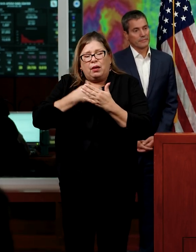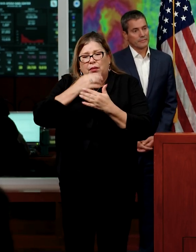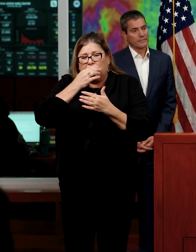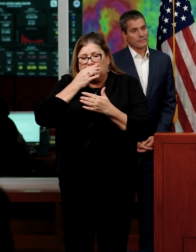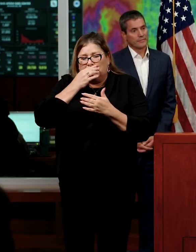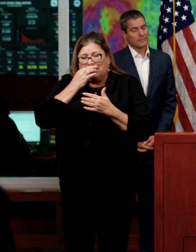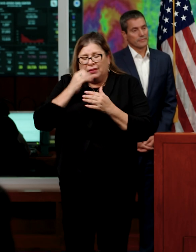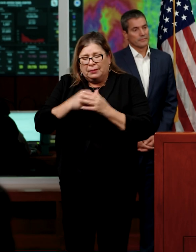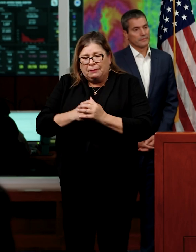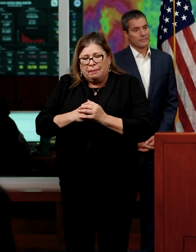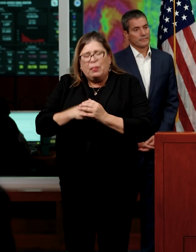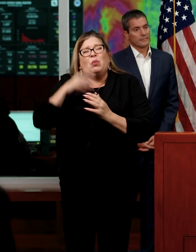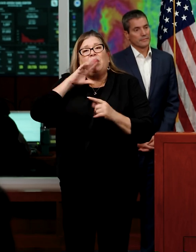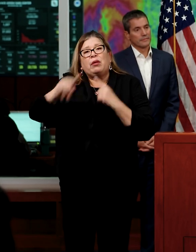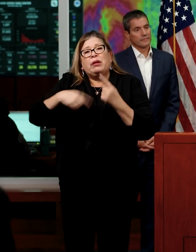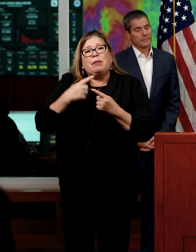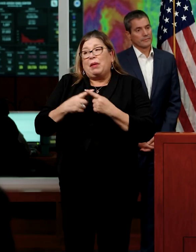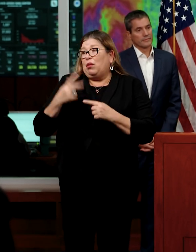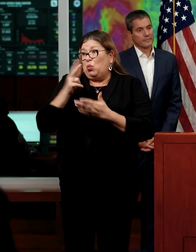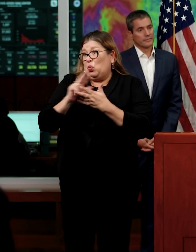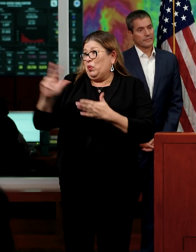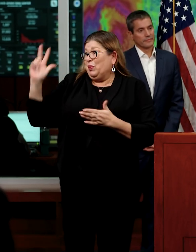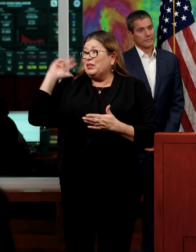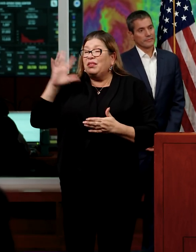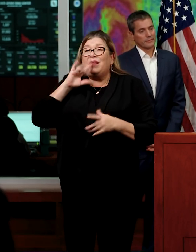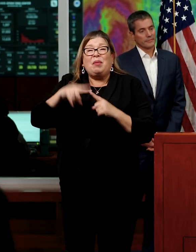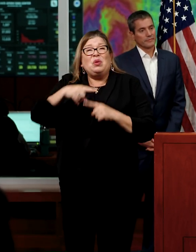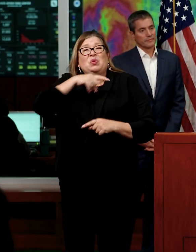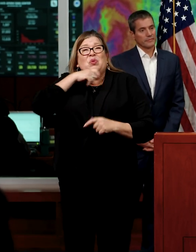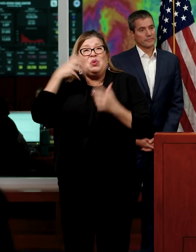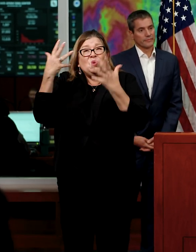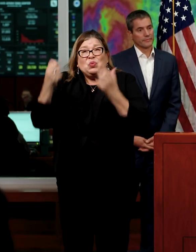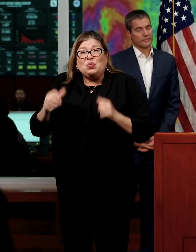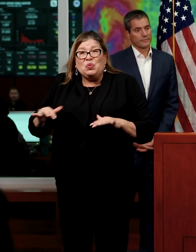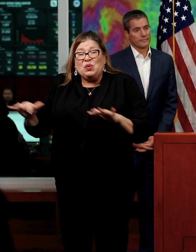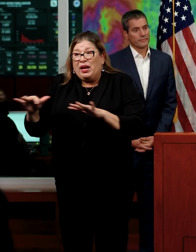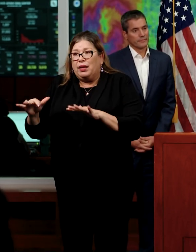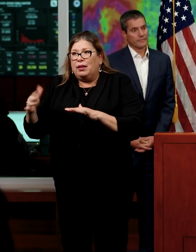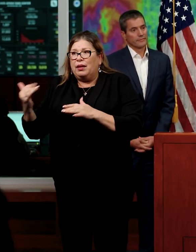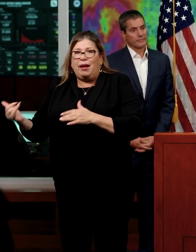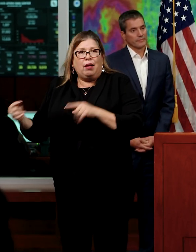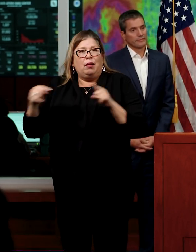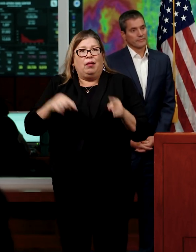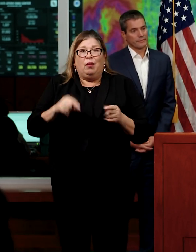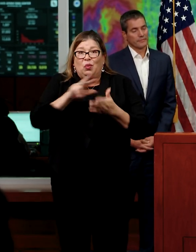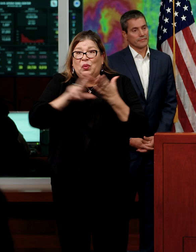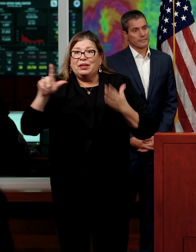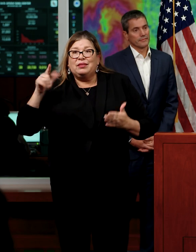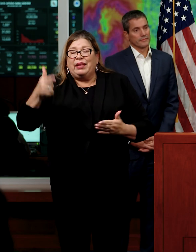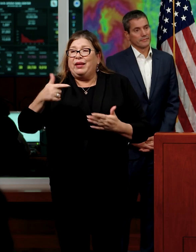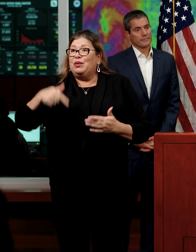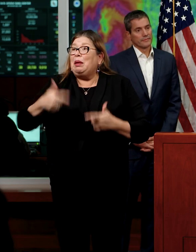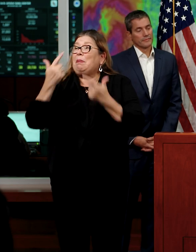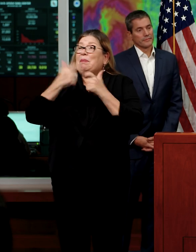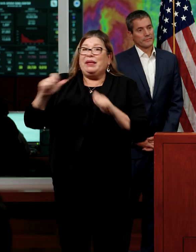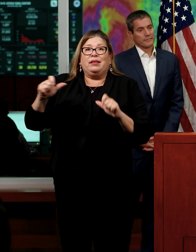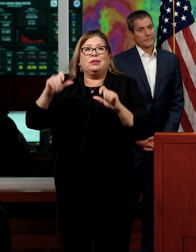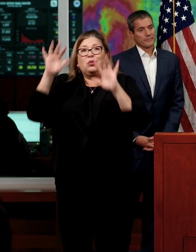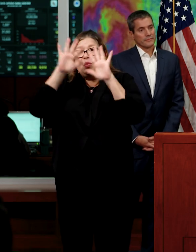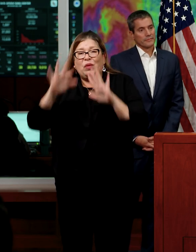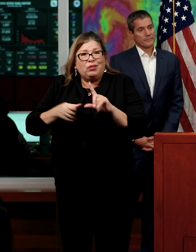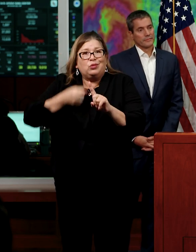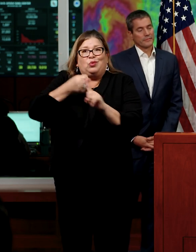weeks ago, we're talking about exceptional drought, and here we are talking about the biggest series of storms we've seen in five years. And